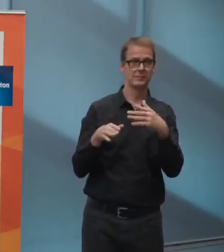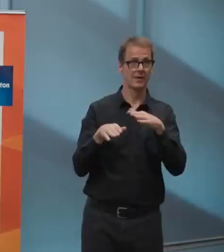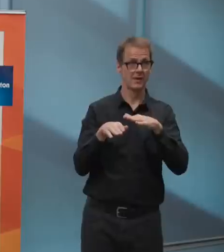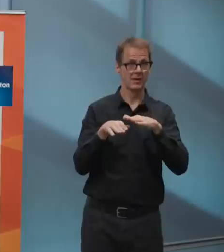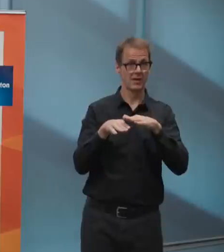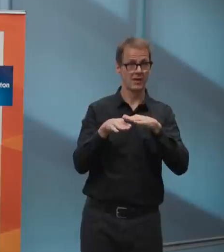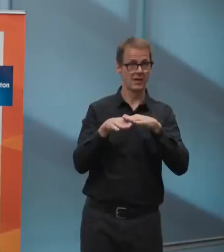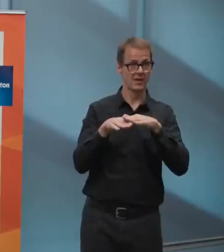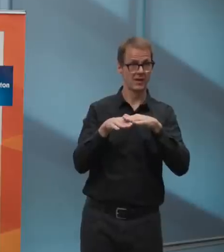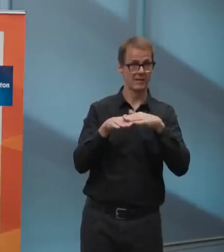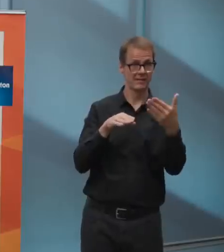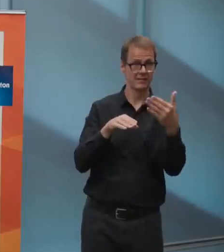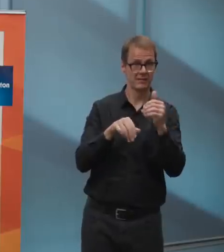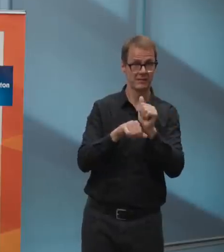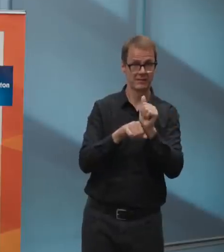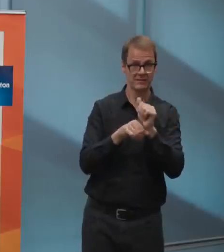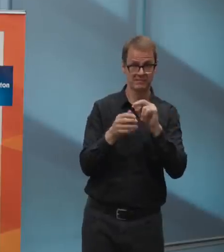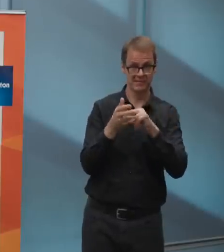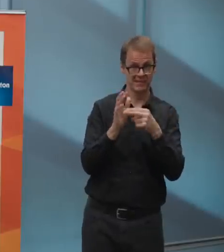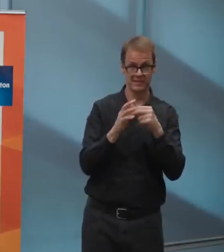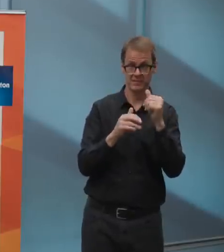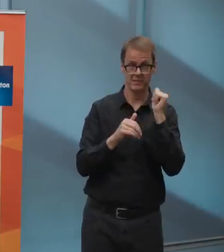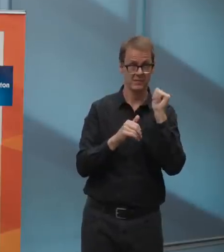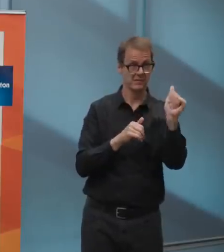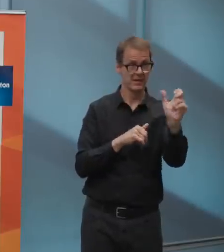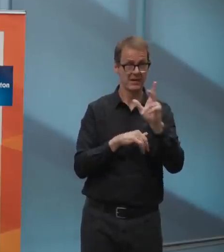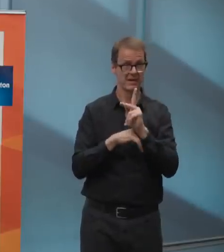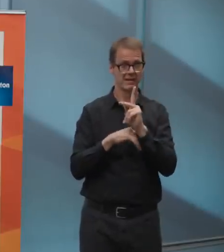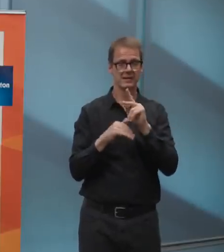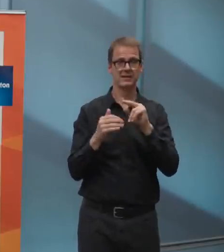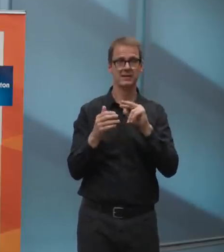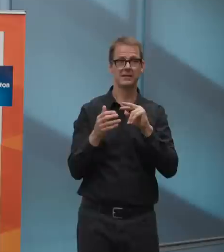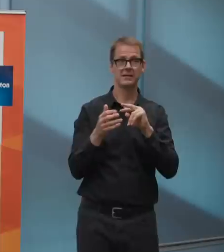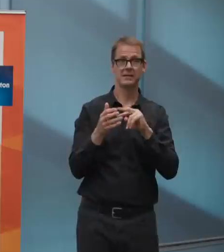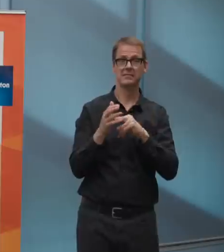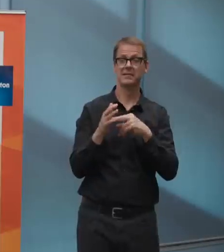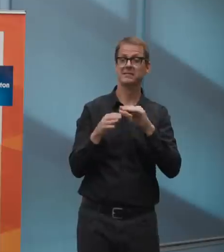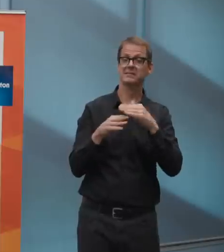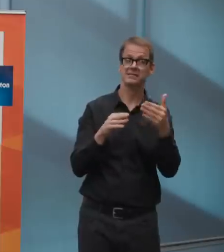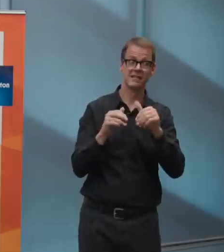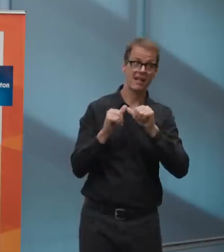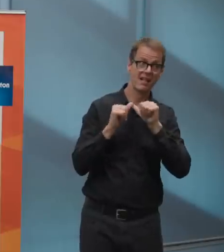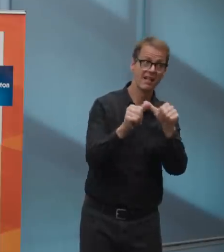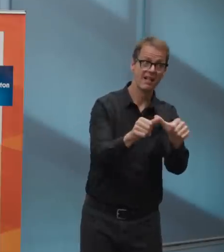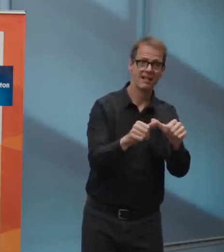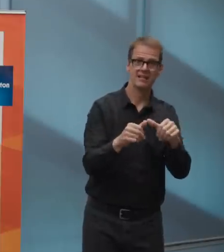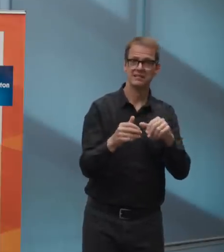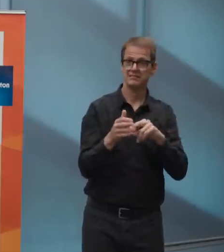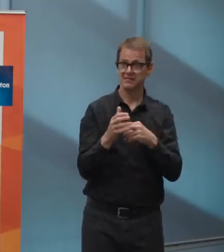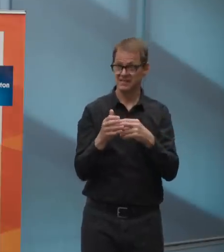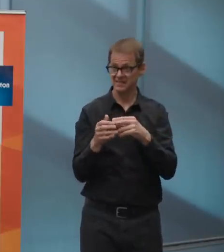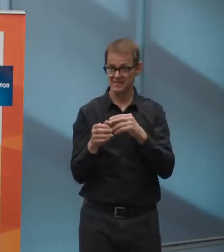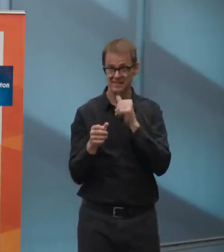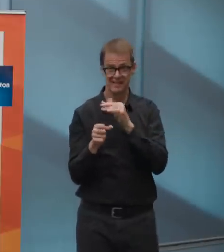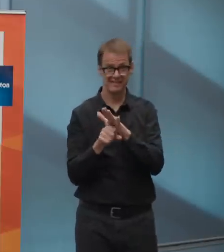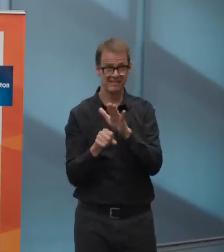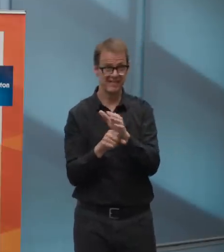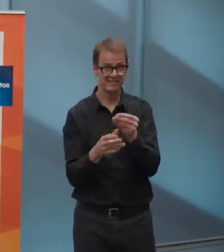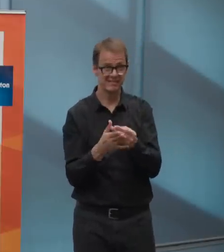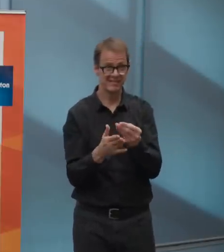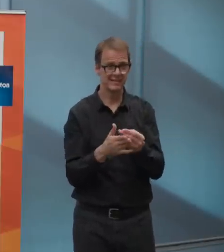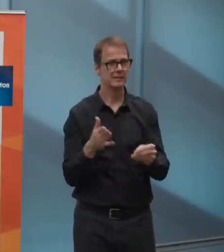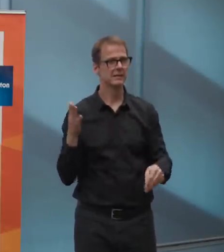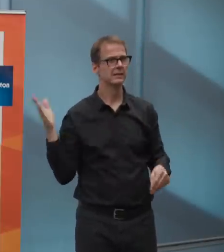get additional revenue. So I don't want to speculate about people's jobs because I think that just adds to economic uncertainty.